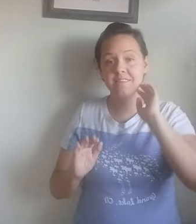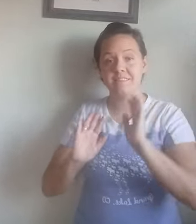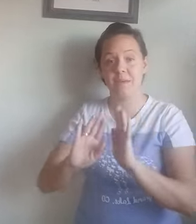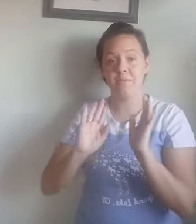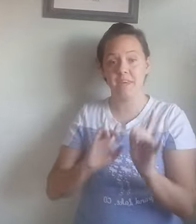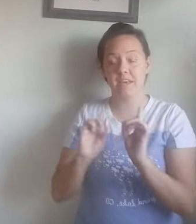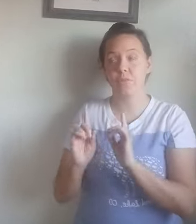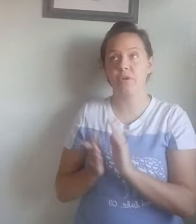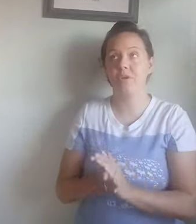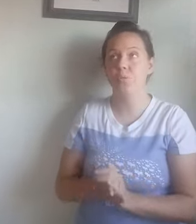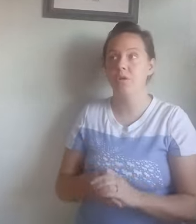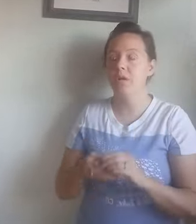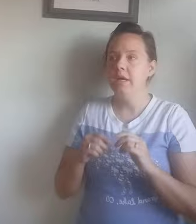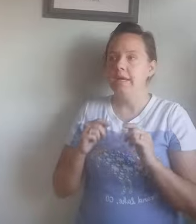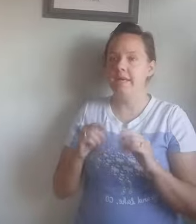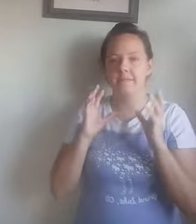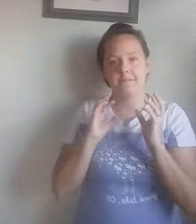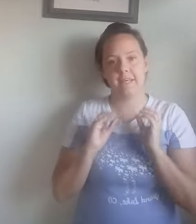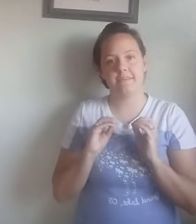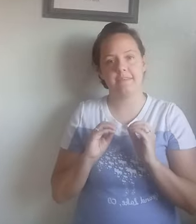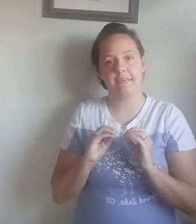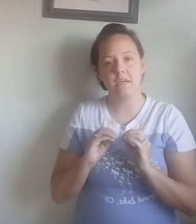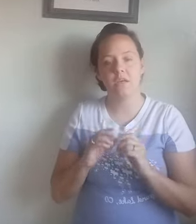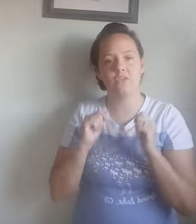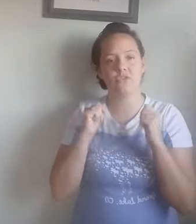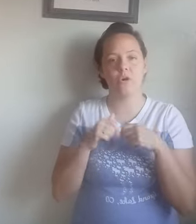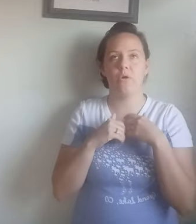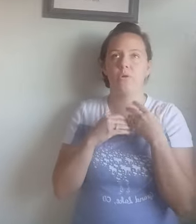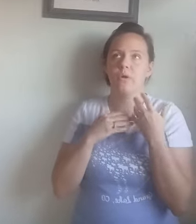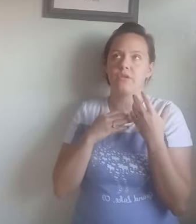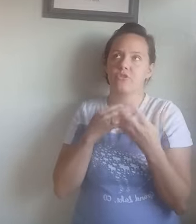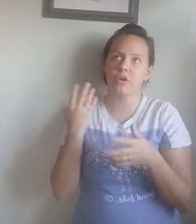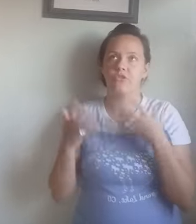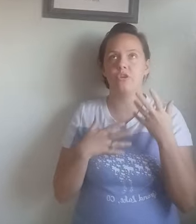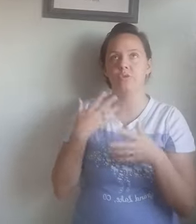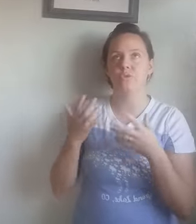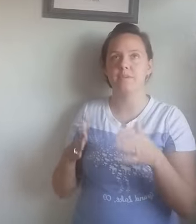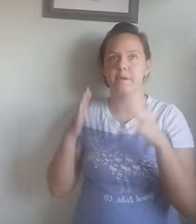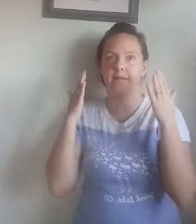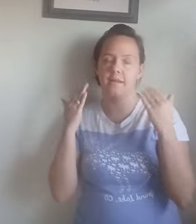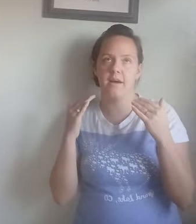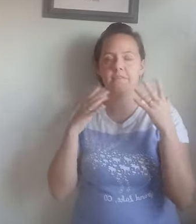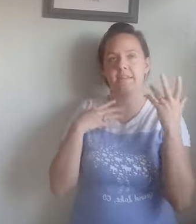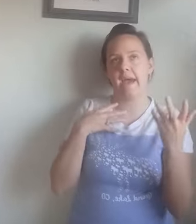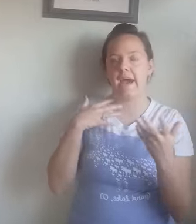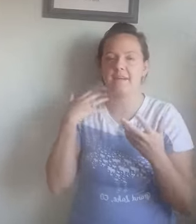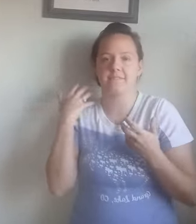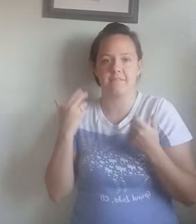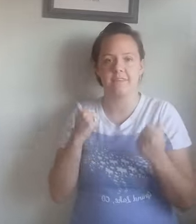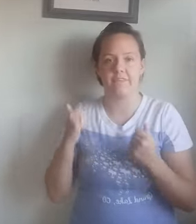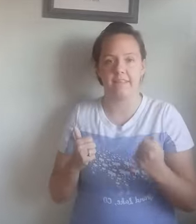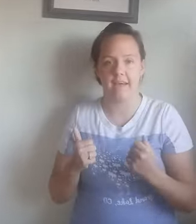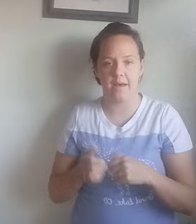the same thing as marina wool. It insulates heat. And so it's good to use it to make gloves and hats and stuff like that.